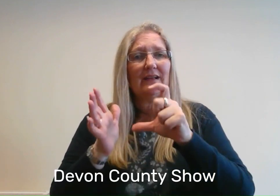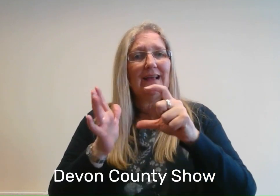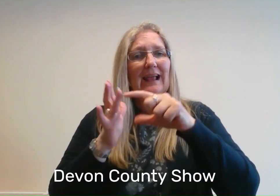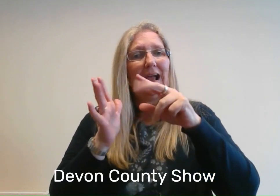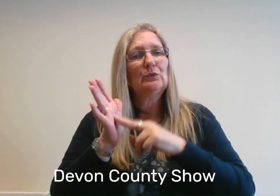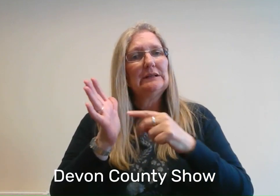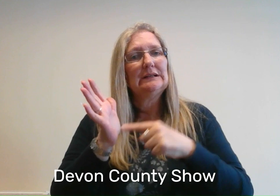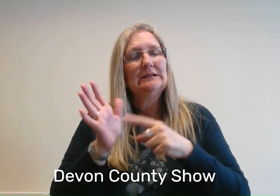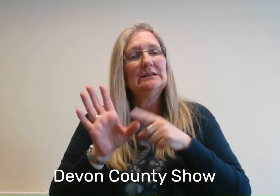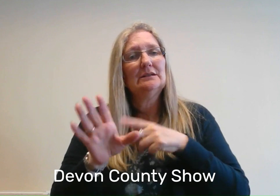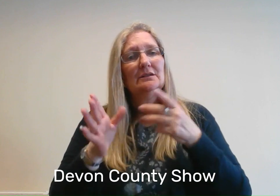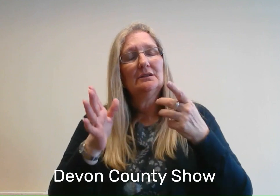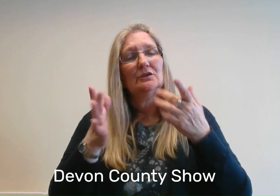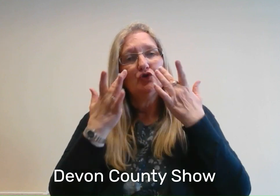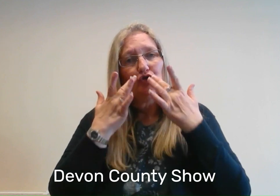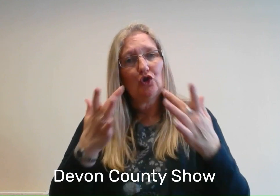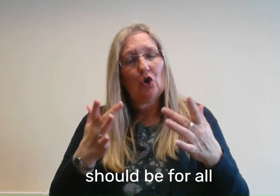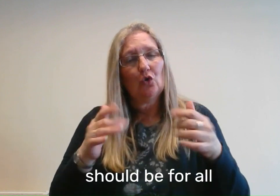Department of and